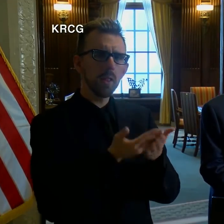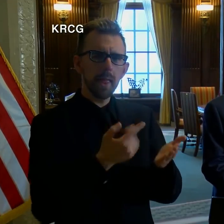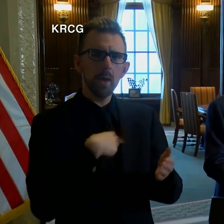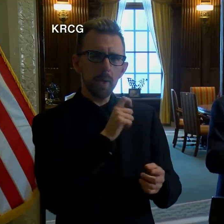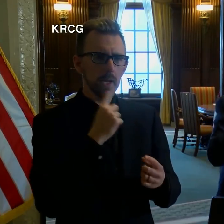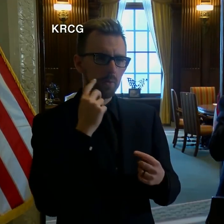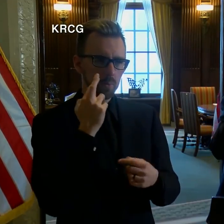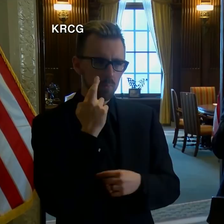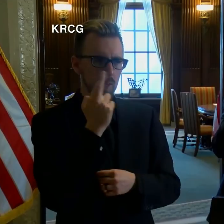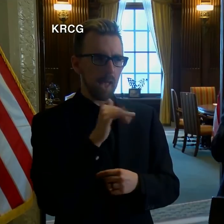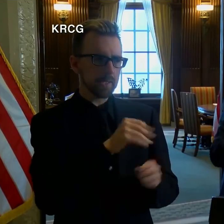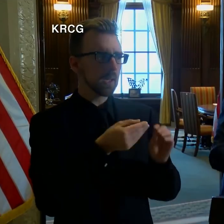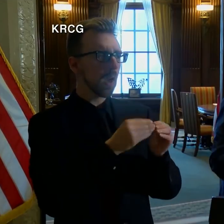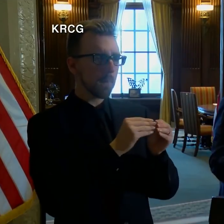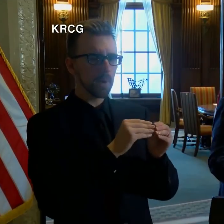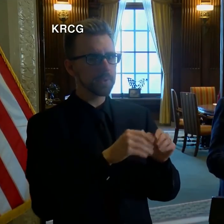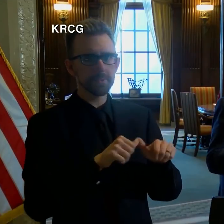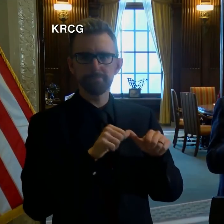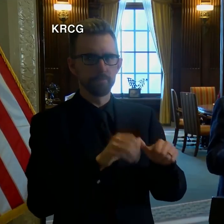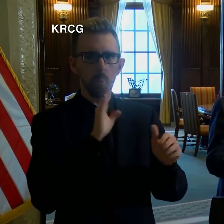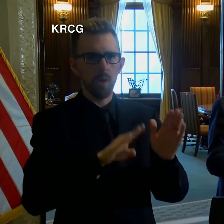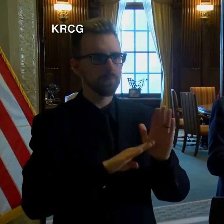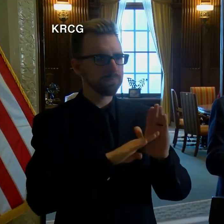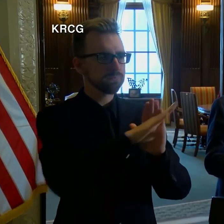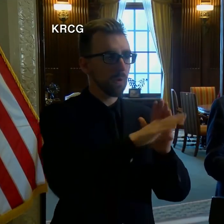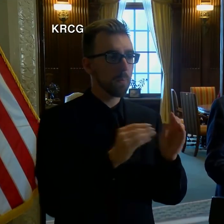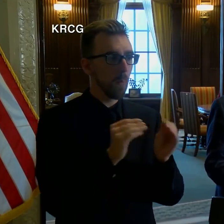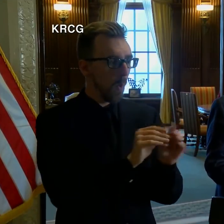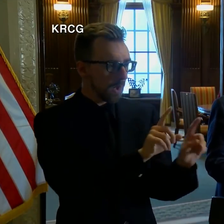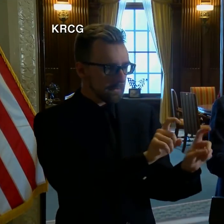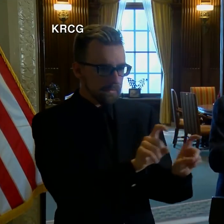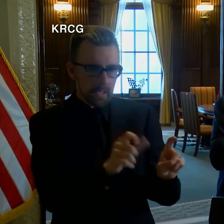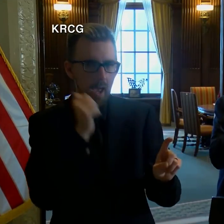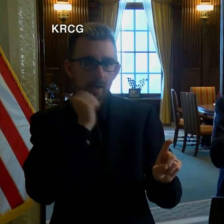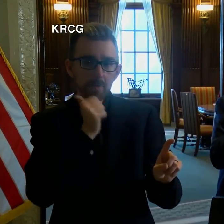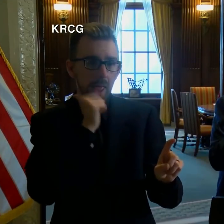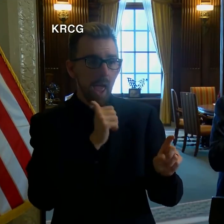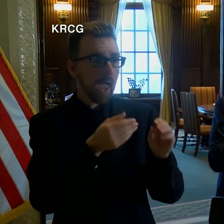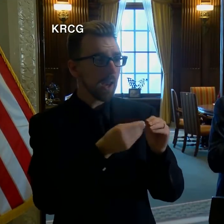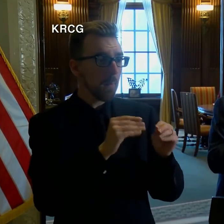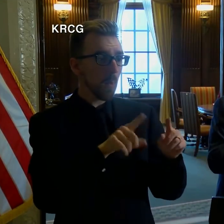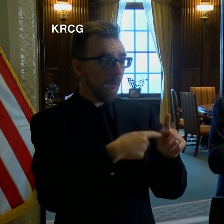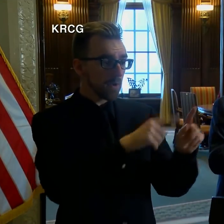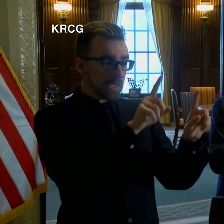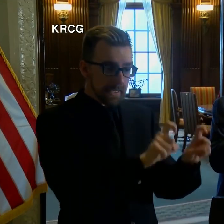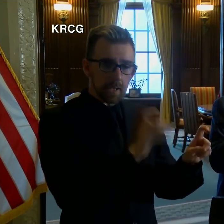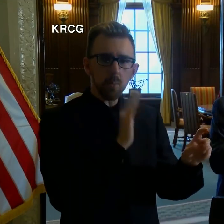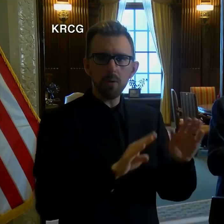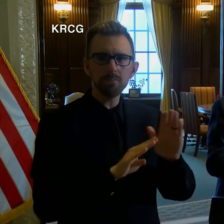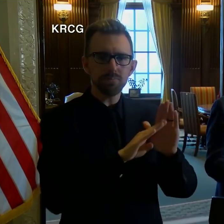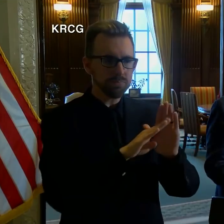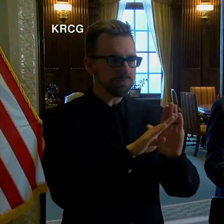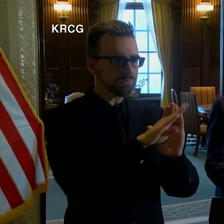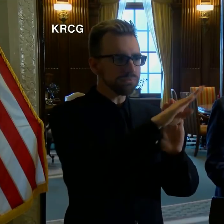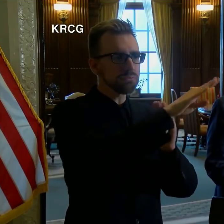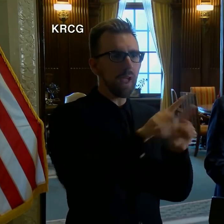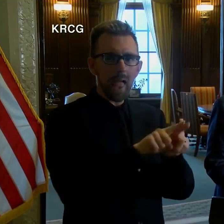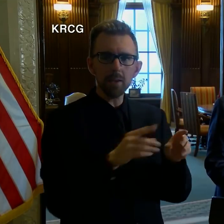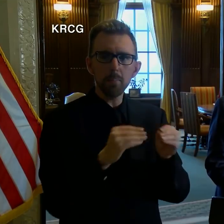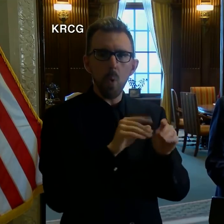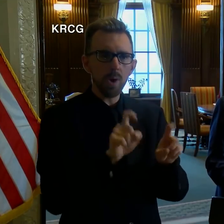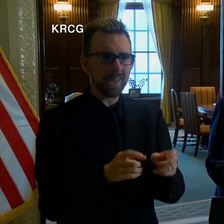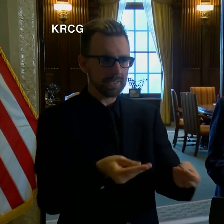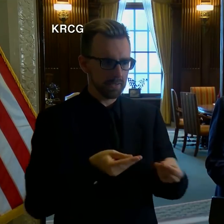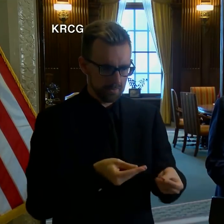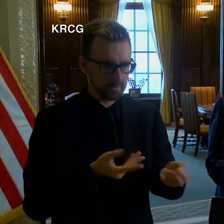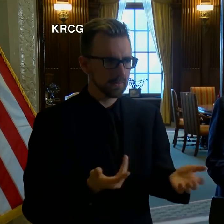realize, these numbers are going to continue to go up. There's going to be more testing done every day. These numbers are going to go up. The only way that they're ever going